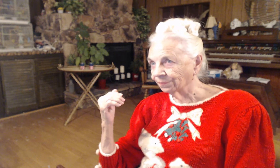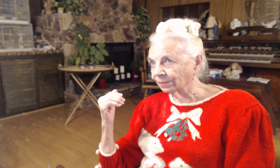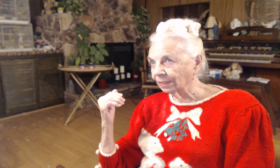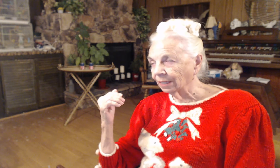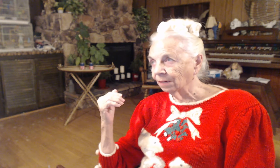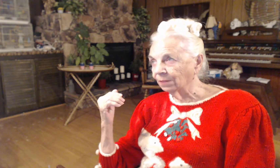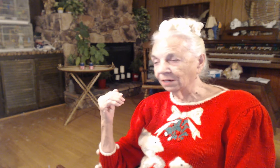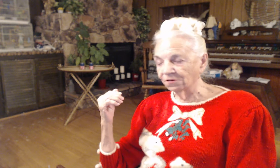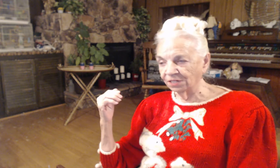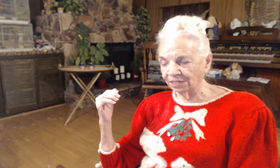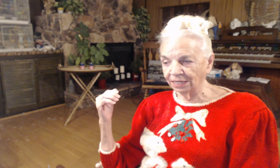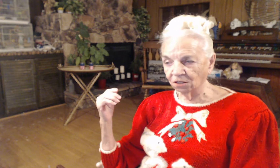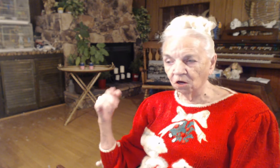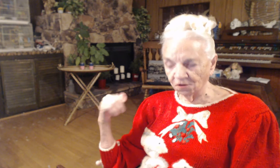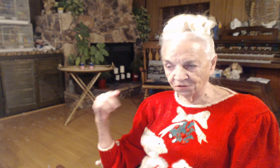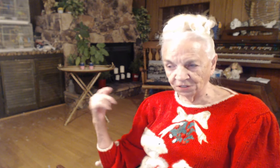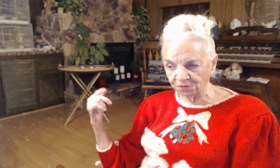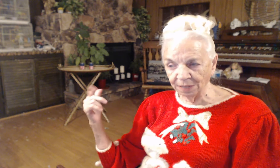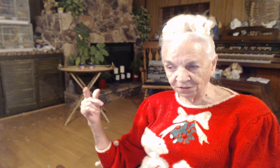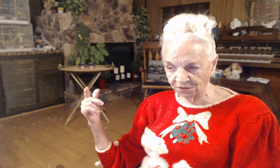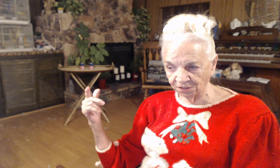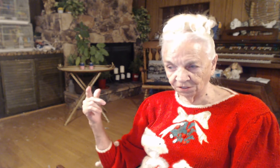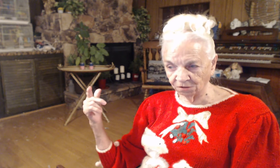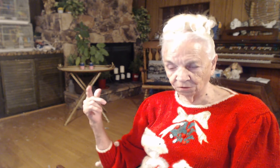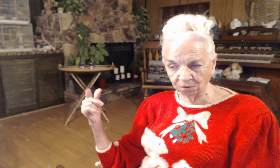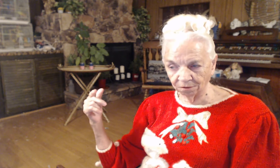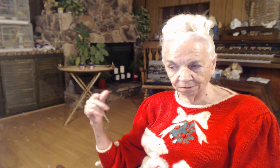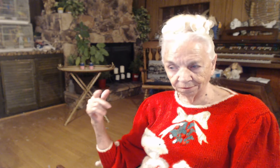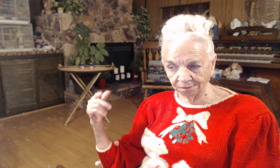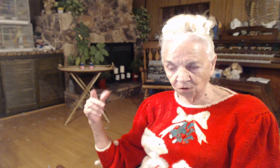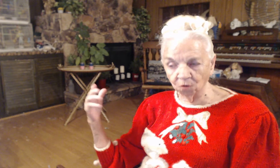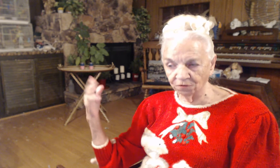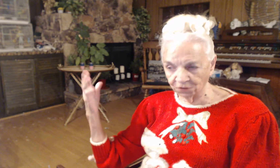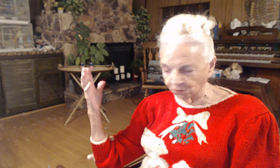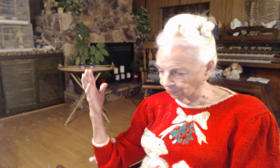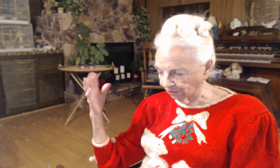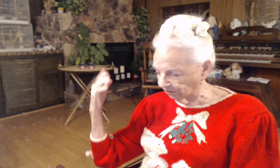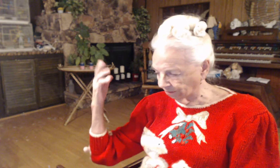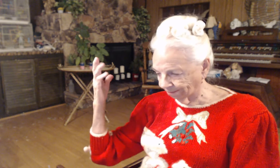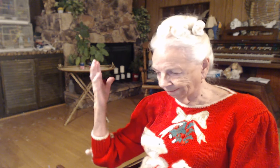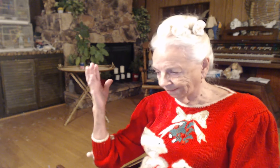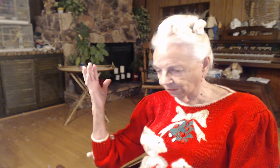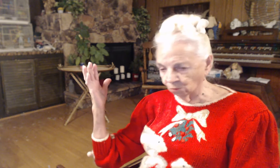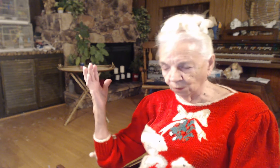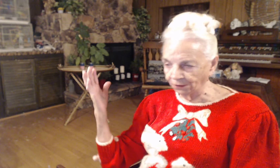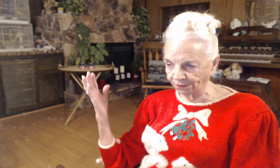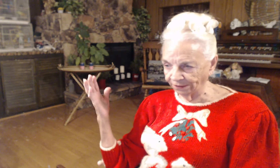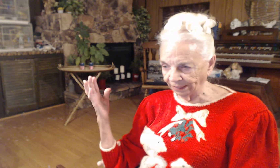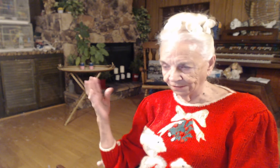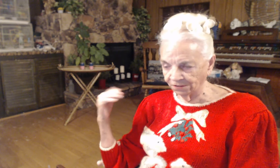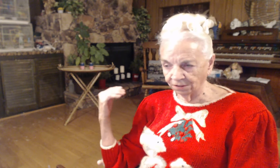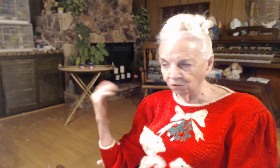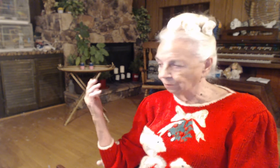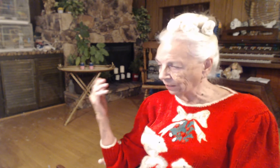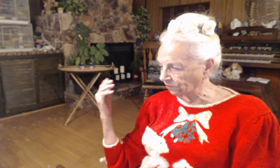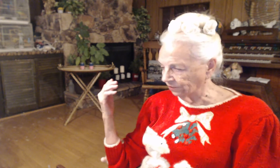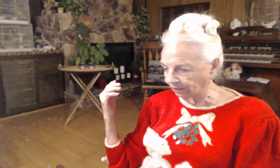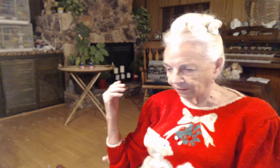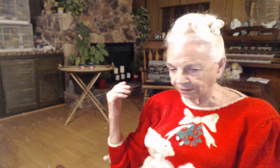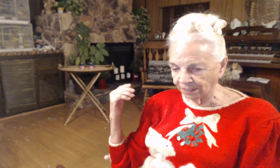Because it can cause this medicine to overdose. It's a weird thing. It's a new medicine. It's the doctor